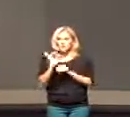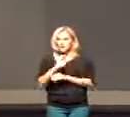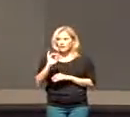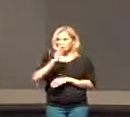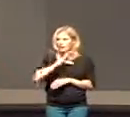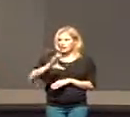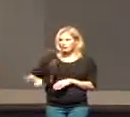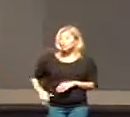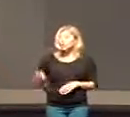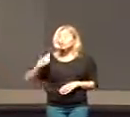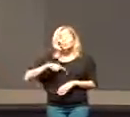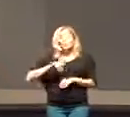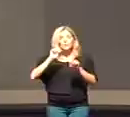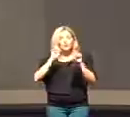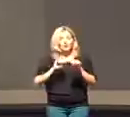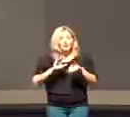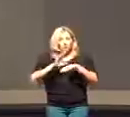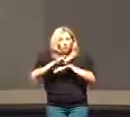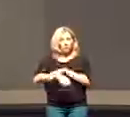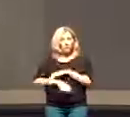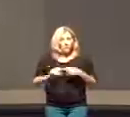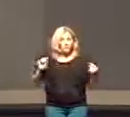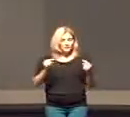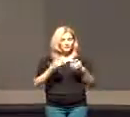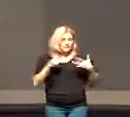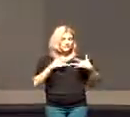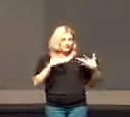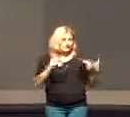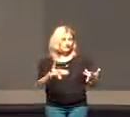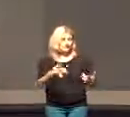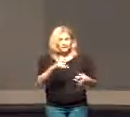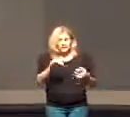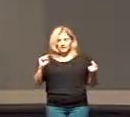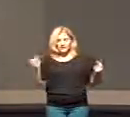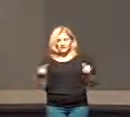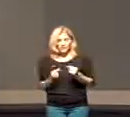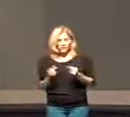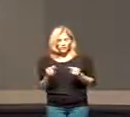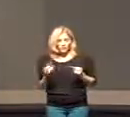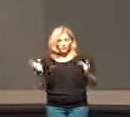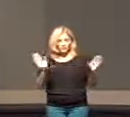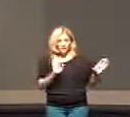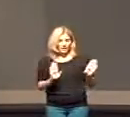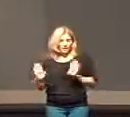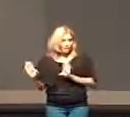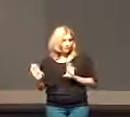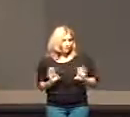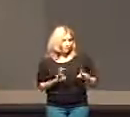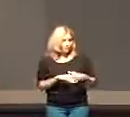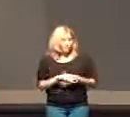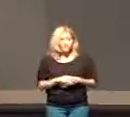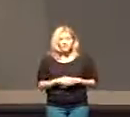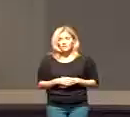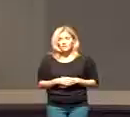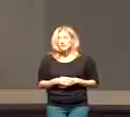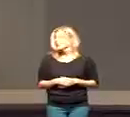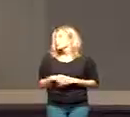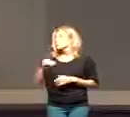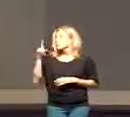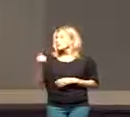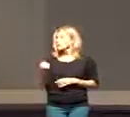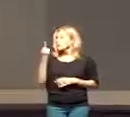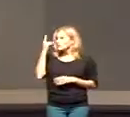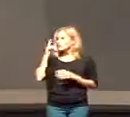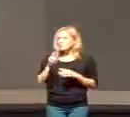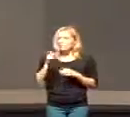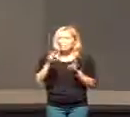Christ we can overcome sinful tendencies sinful sinful behaviors and we must understand that we